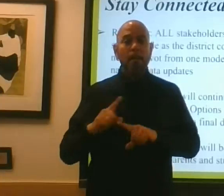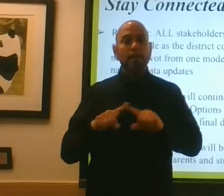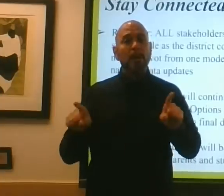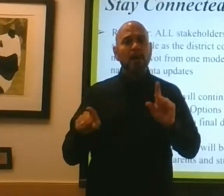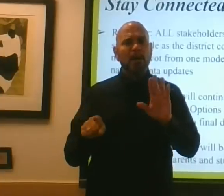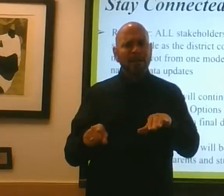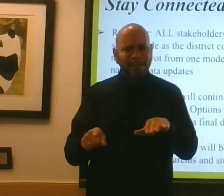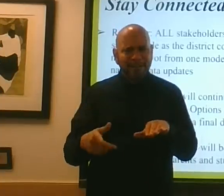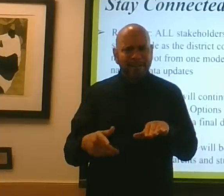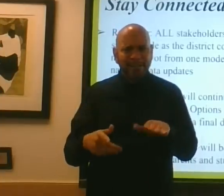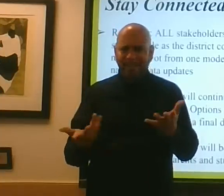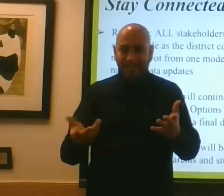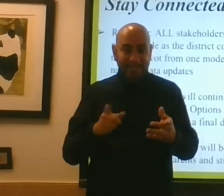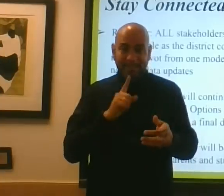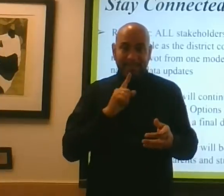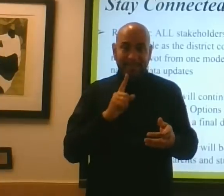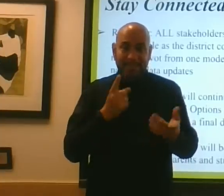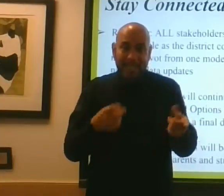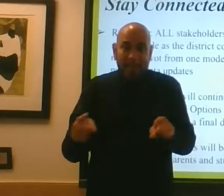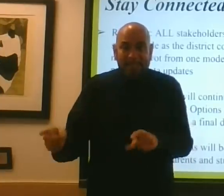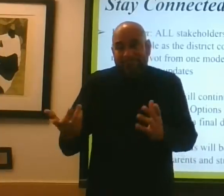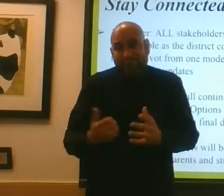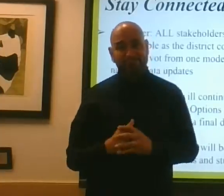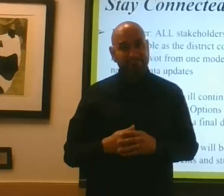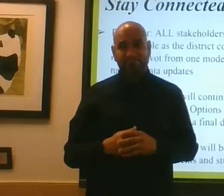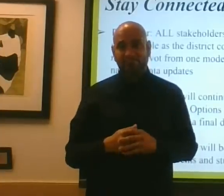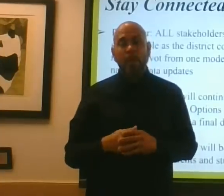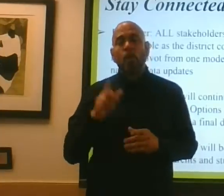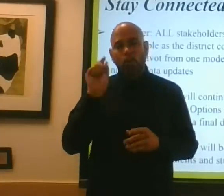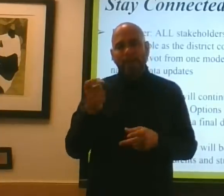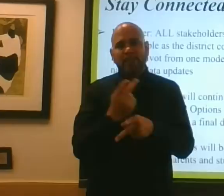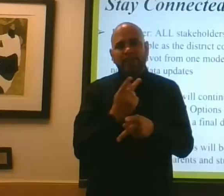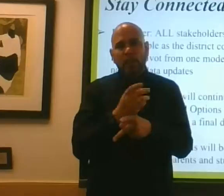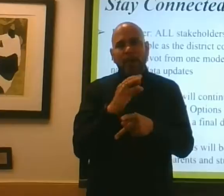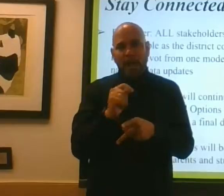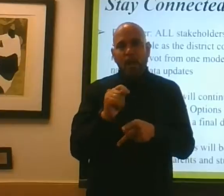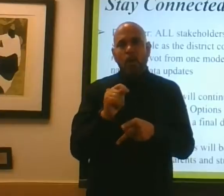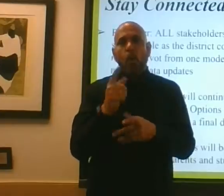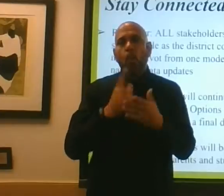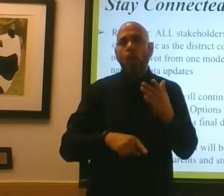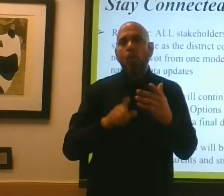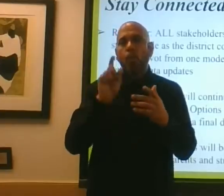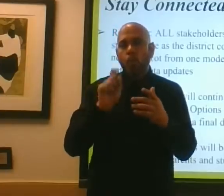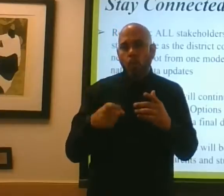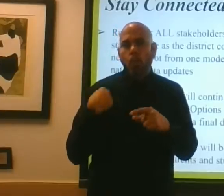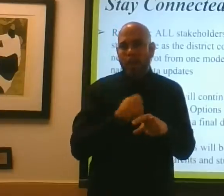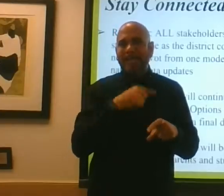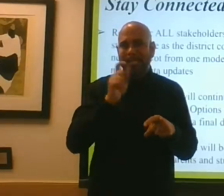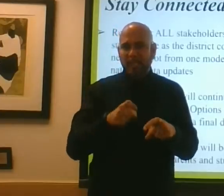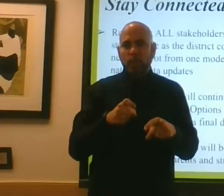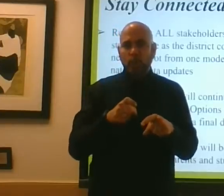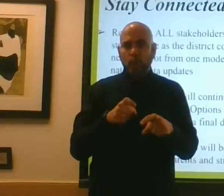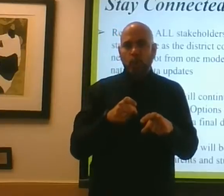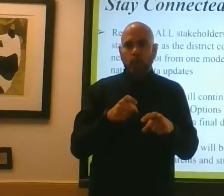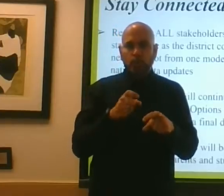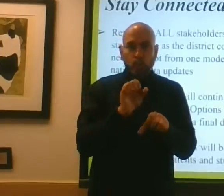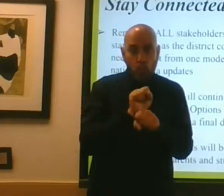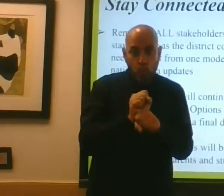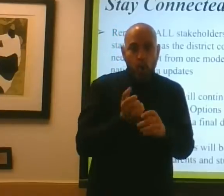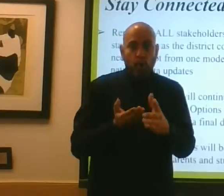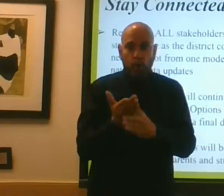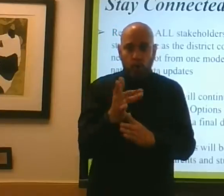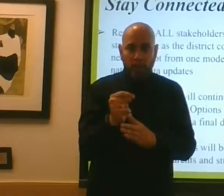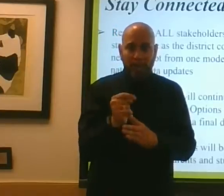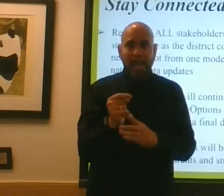hey, it is what it is. Let's figure out what we need to do to navigate through it, and let's live through